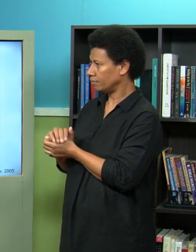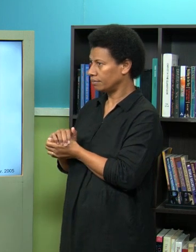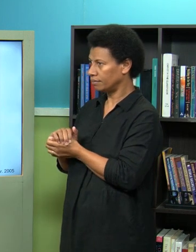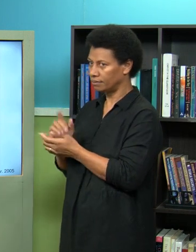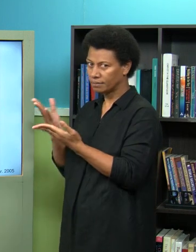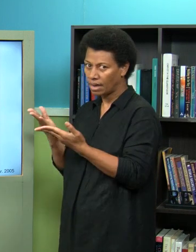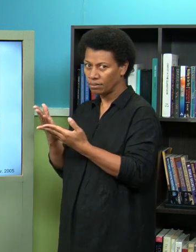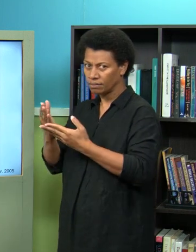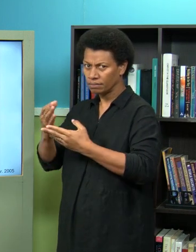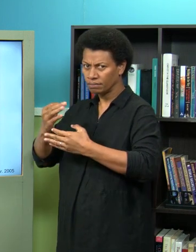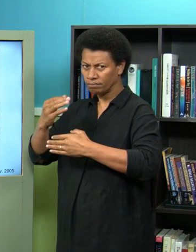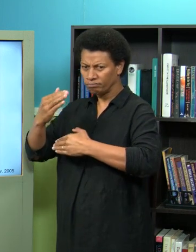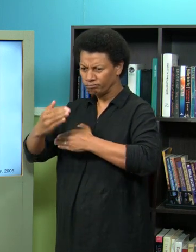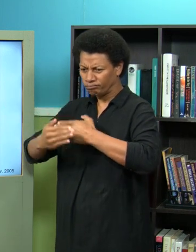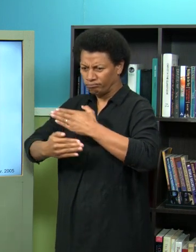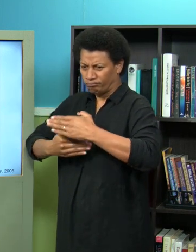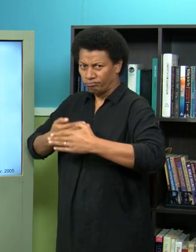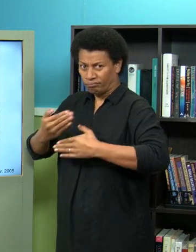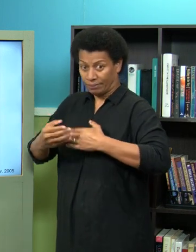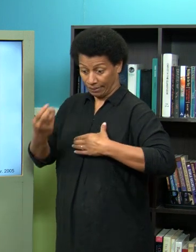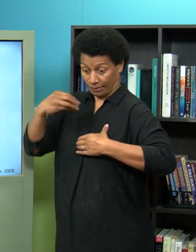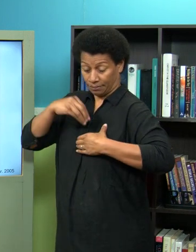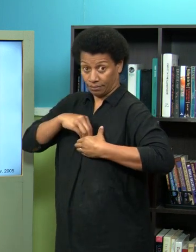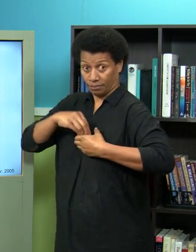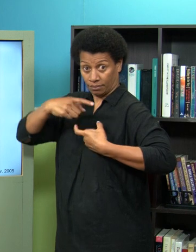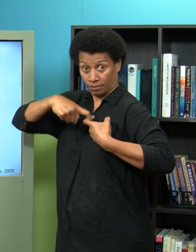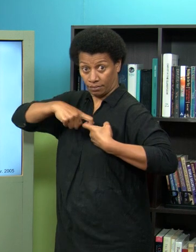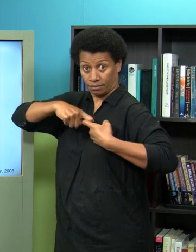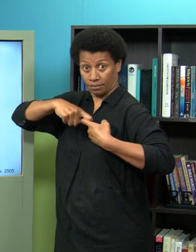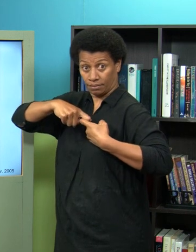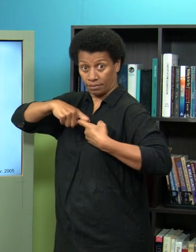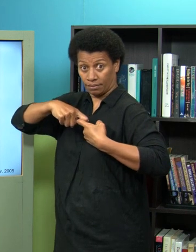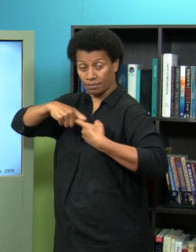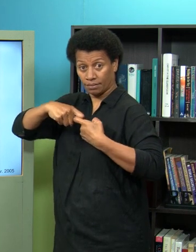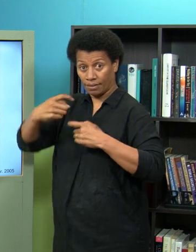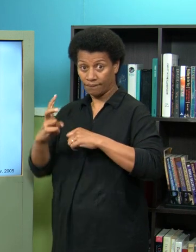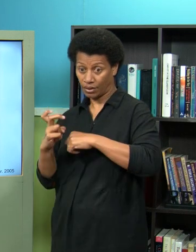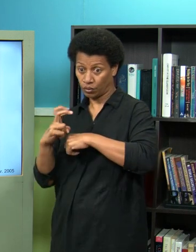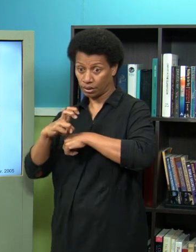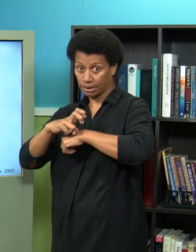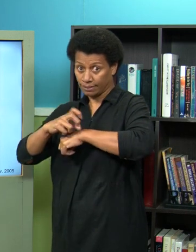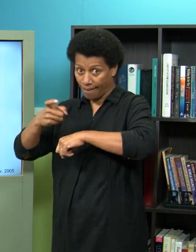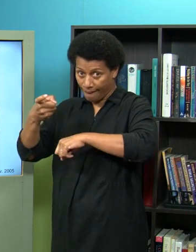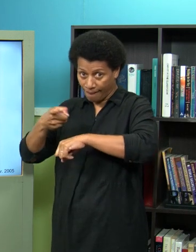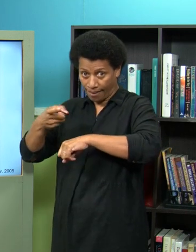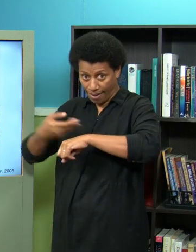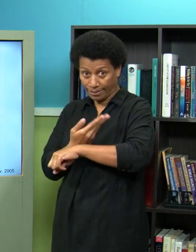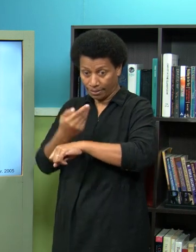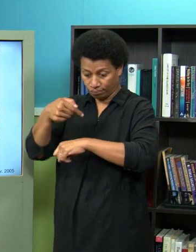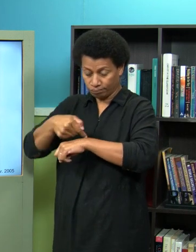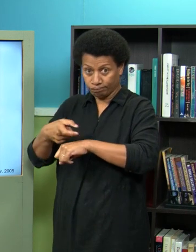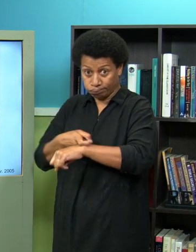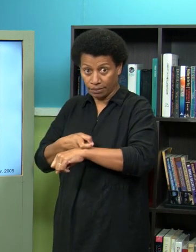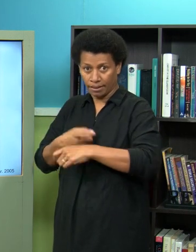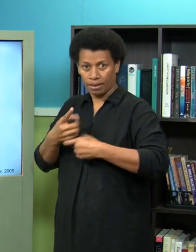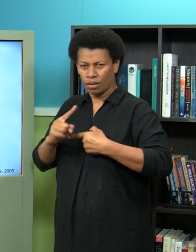function to replicate itself so the cell is like a factory the virus enters the normal human body cell and takes over the